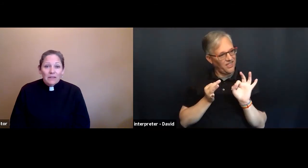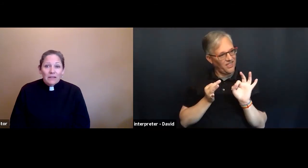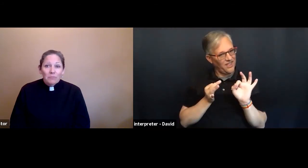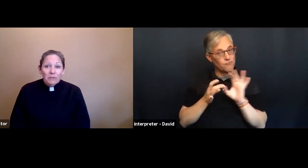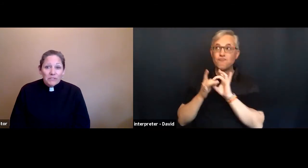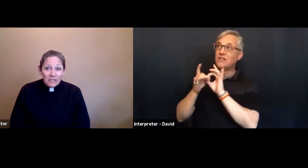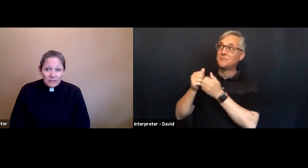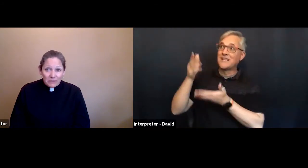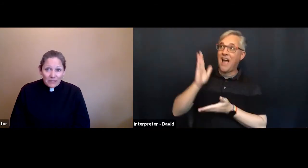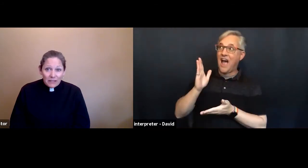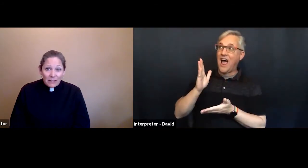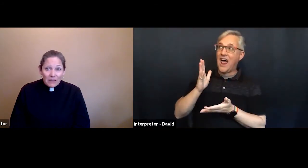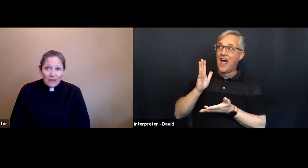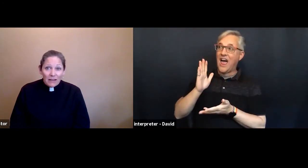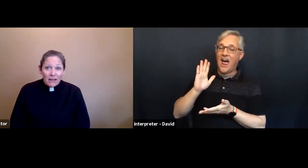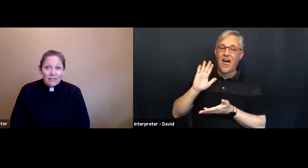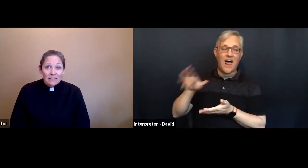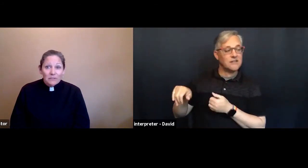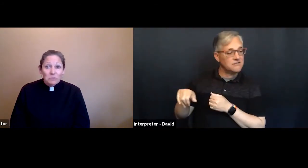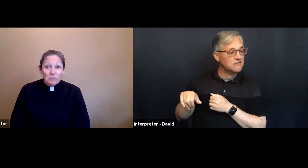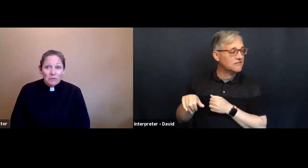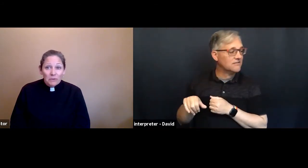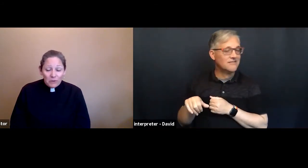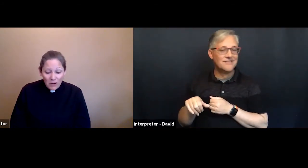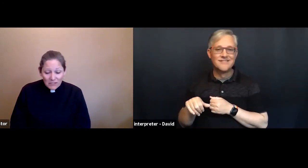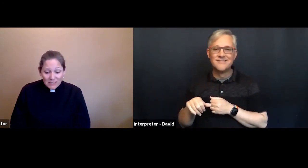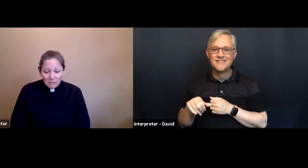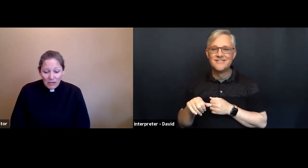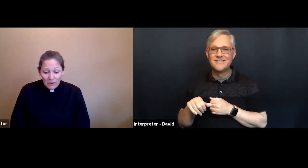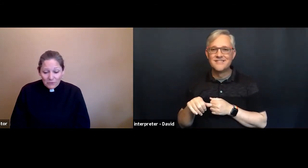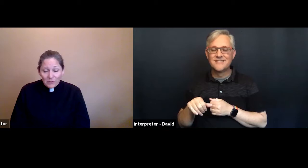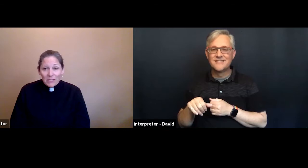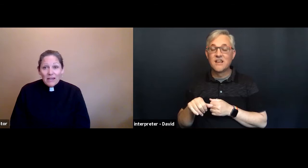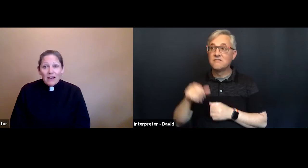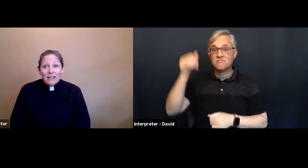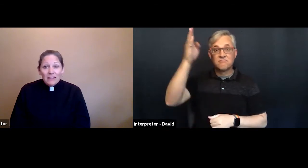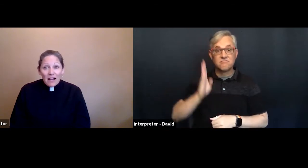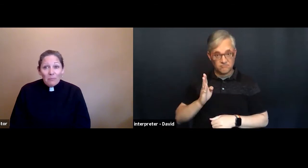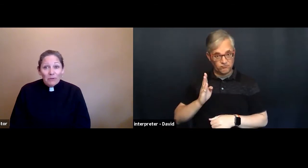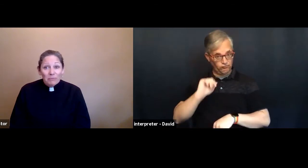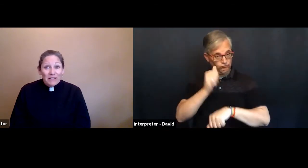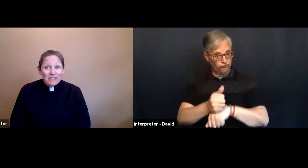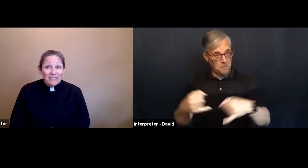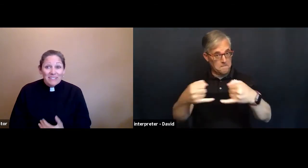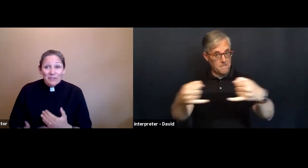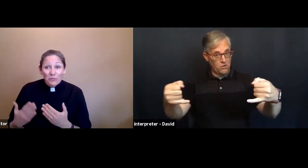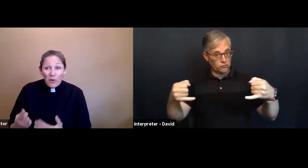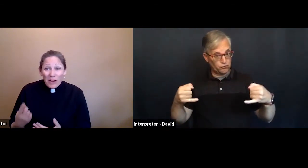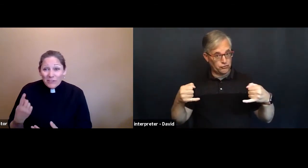And particularly, as those people crossed the boundary that God put in place, God said, there's one